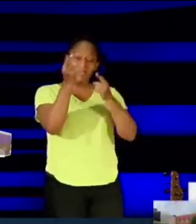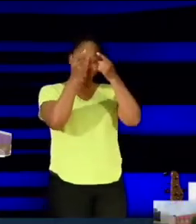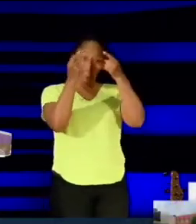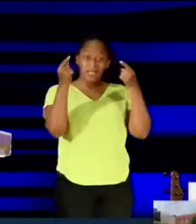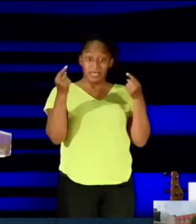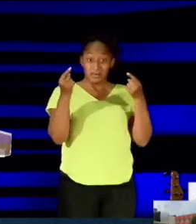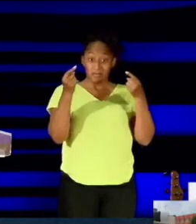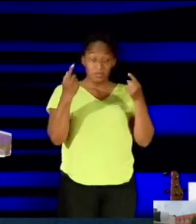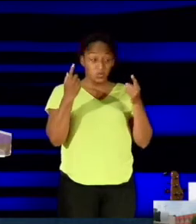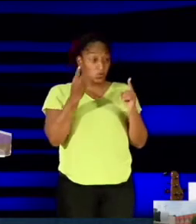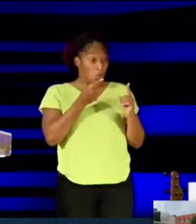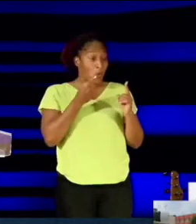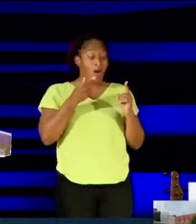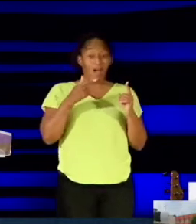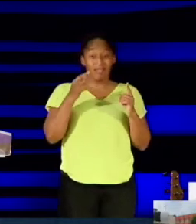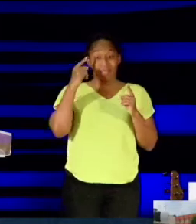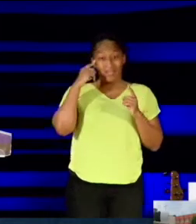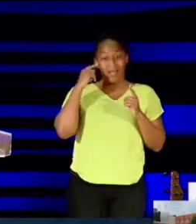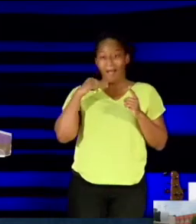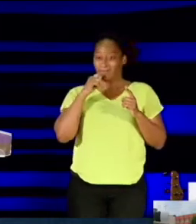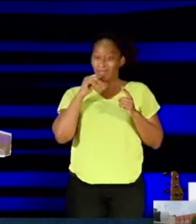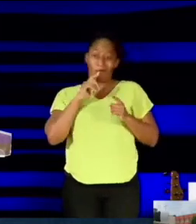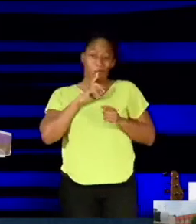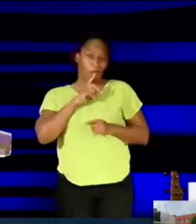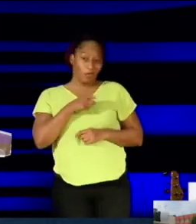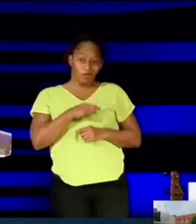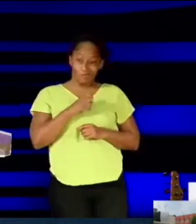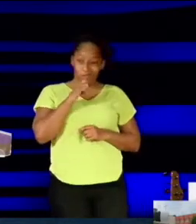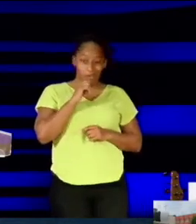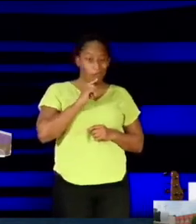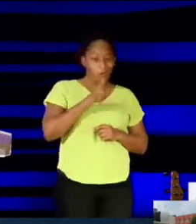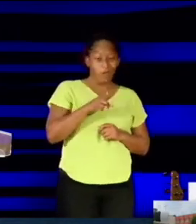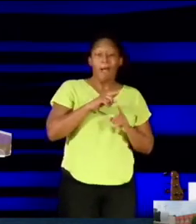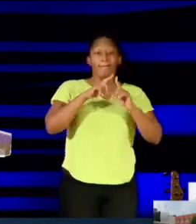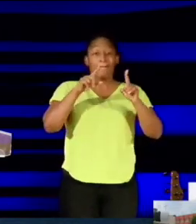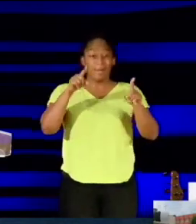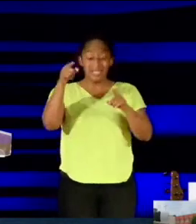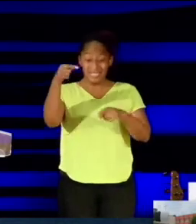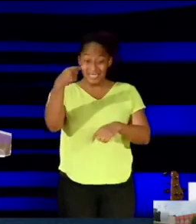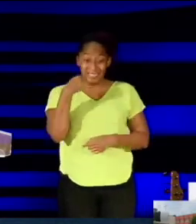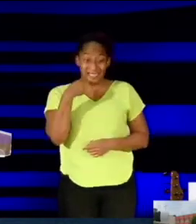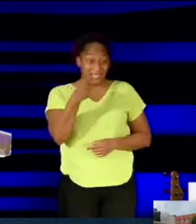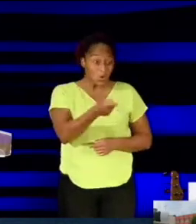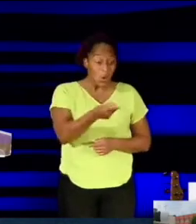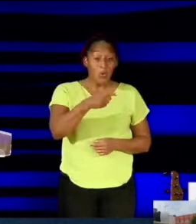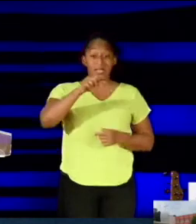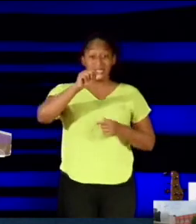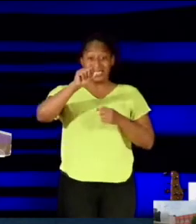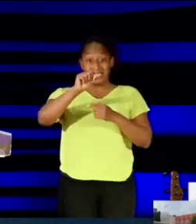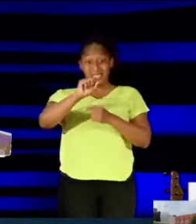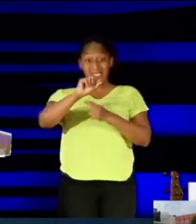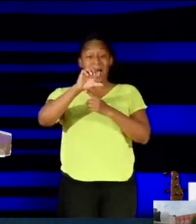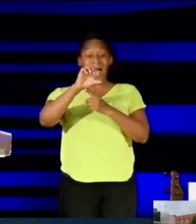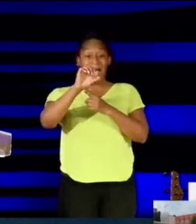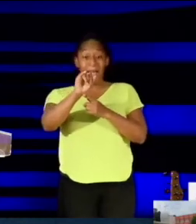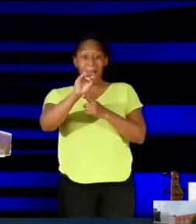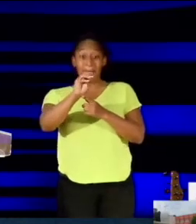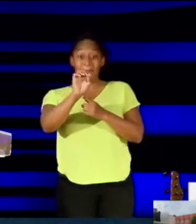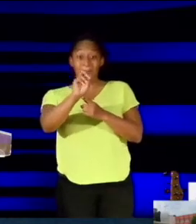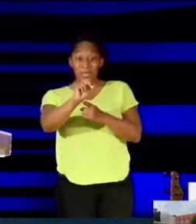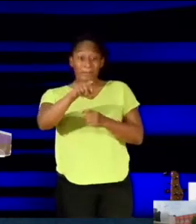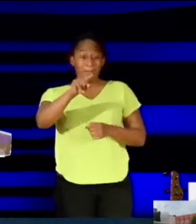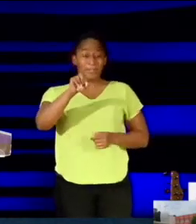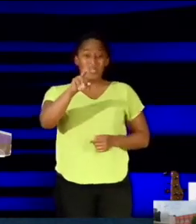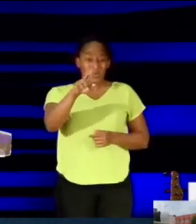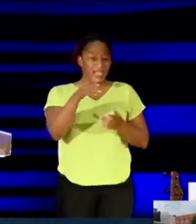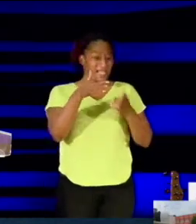he's not real. But as Jesus said to Simon Peter in Luke 22 and 34, Satan has asked to sift each of you